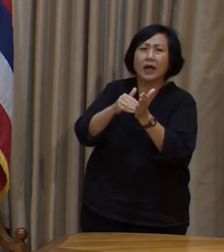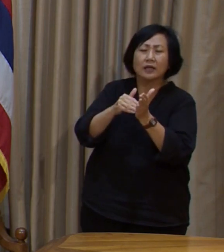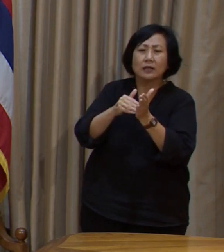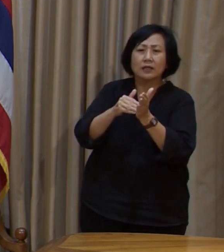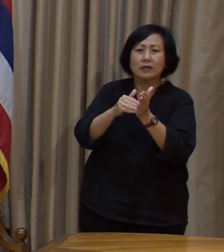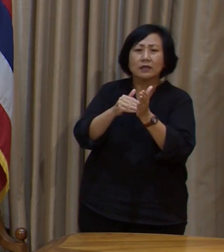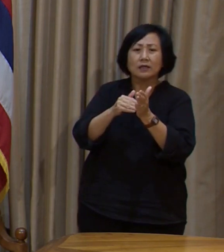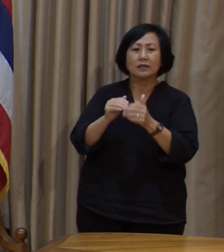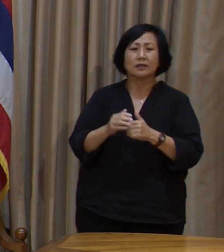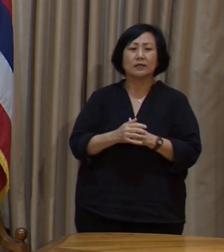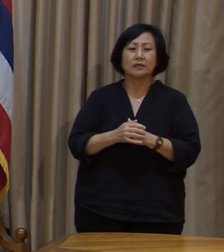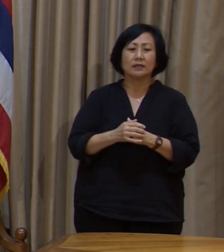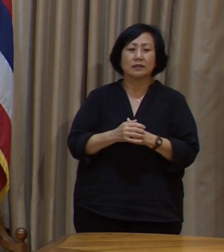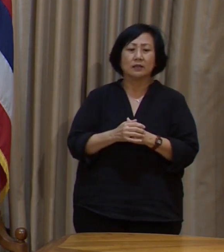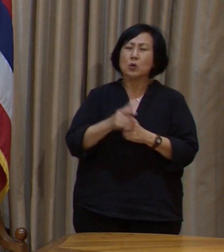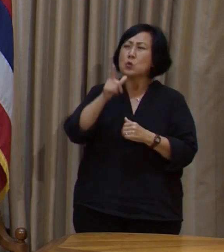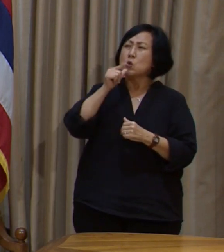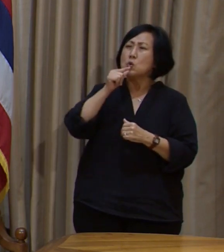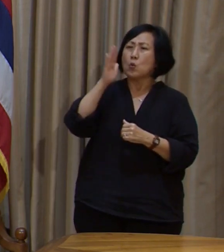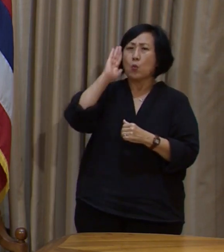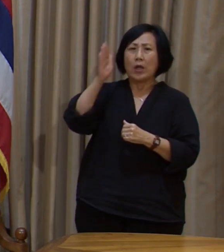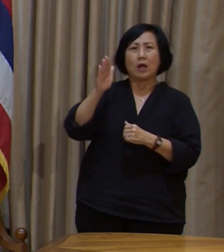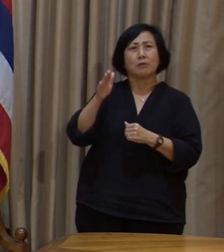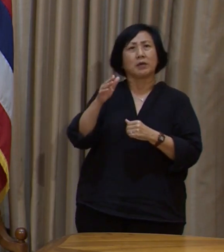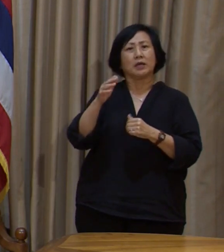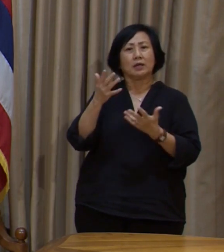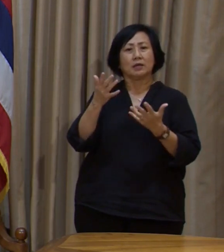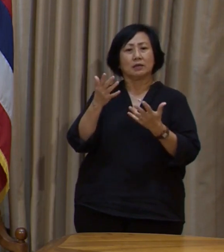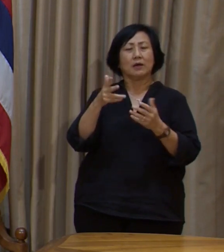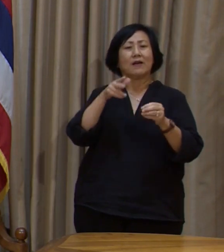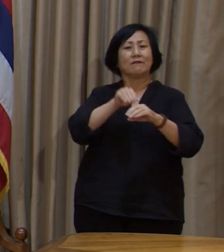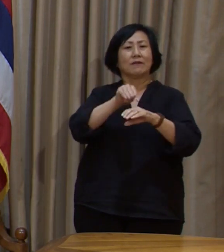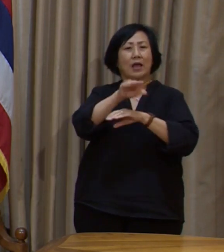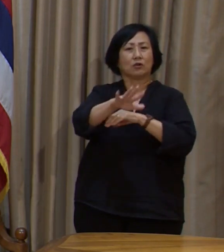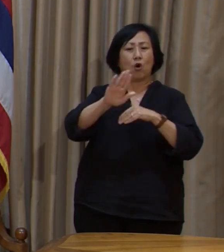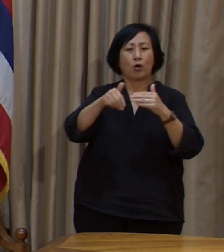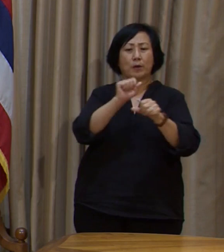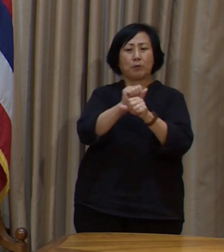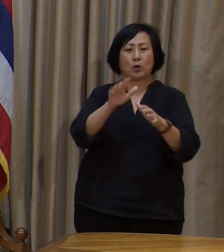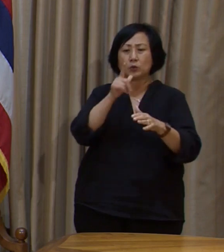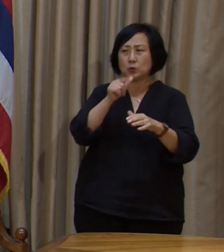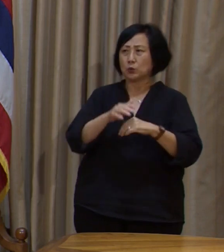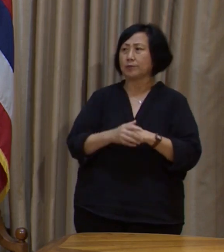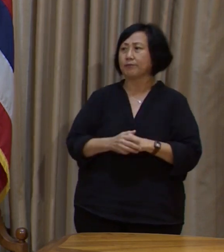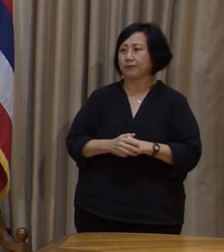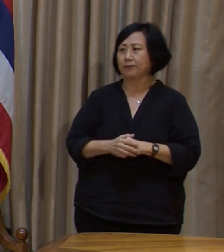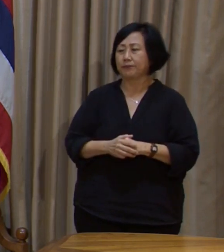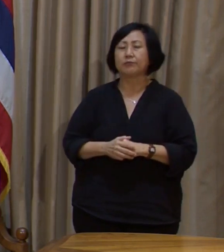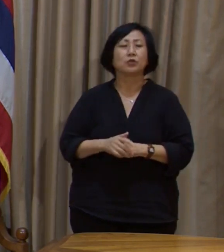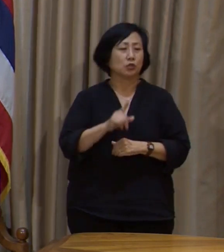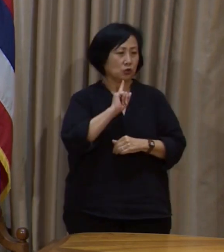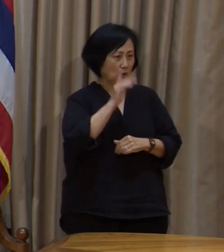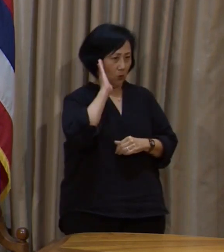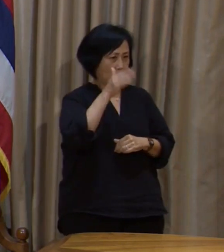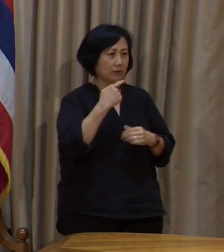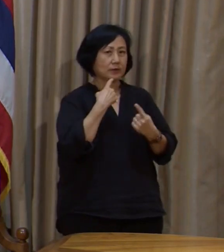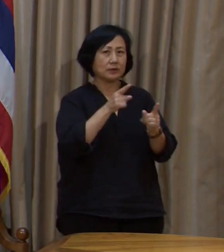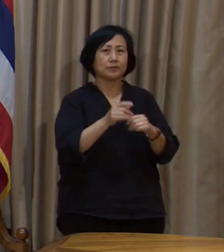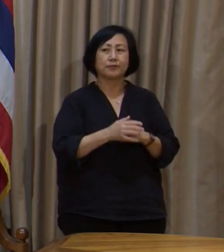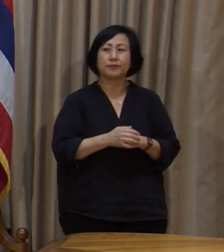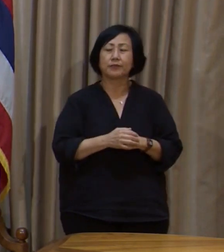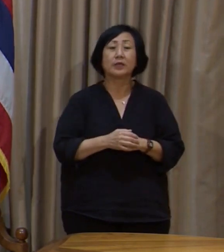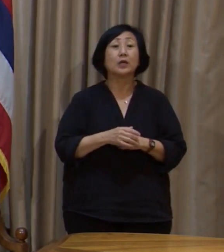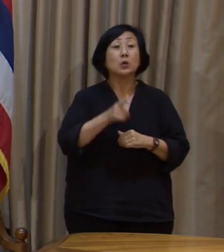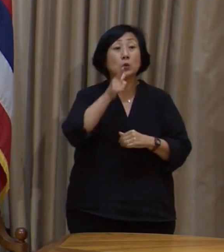everyone who falls under the category, all the employees who fall under the furlough category. Certainly, it is the